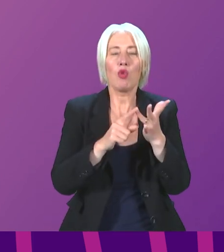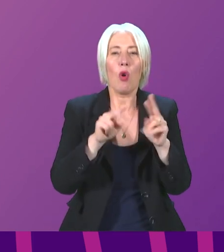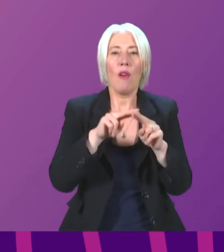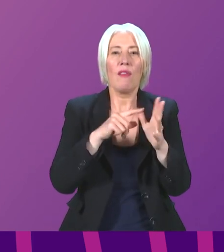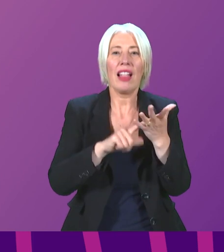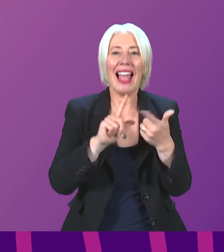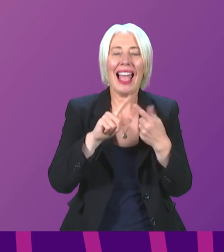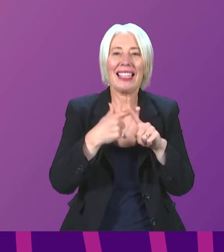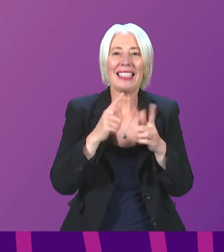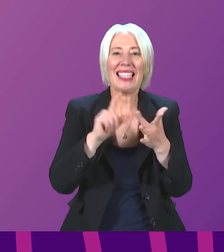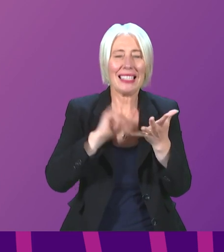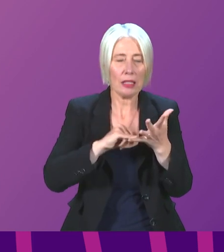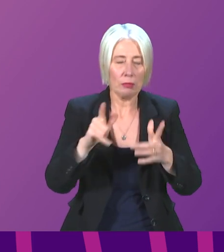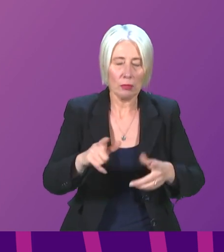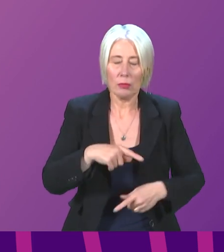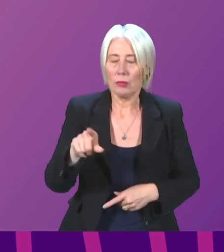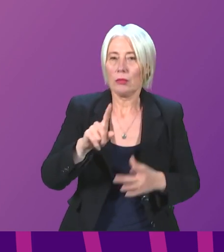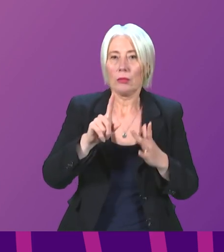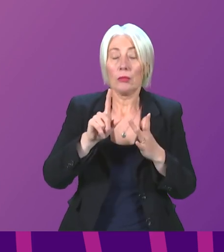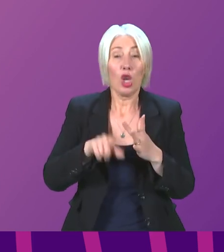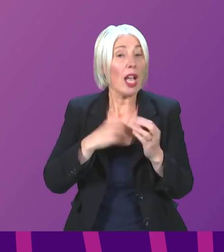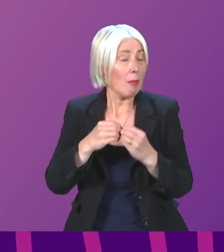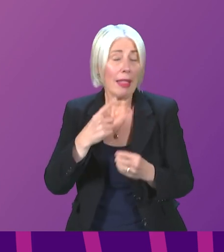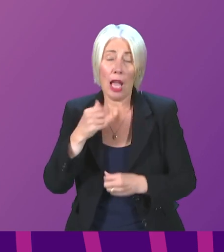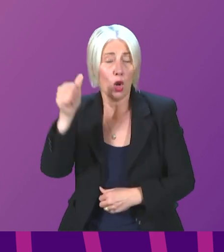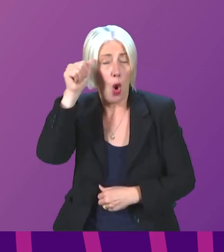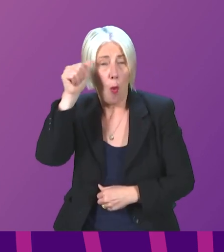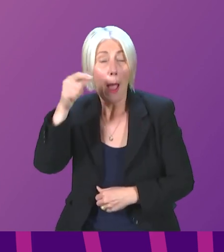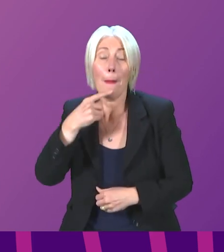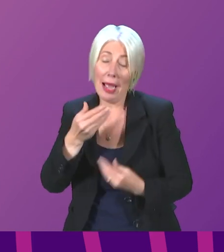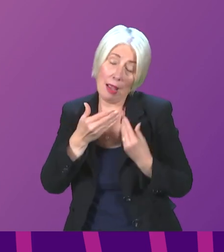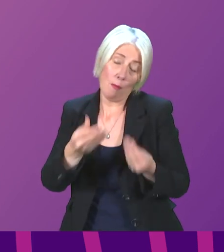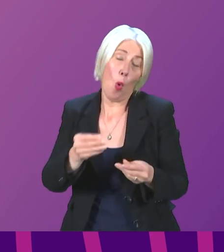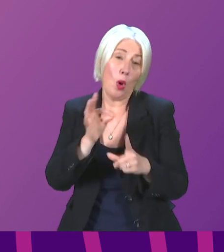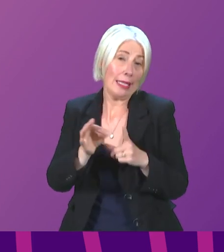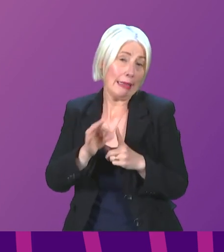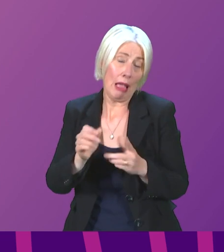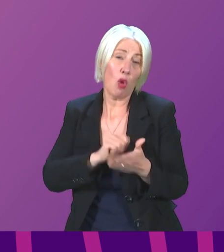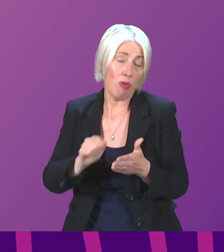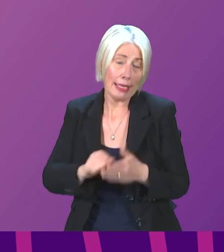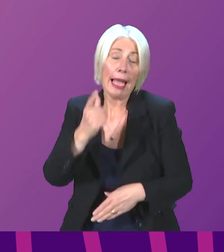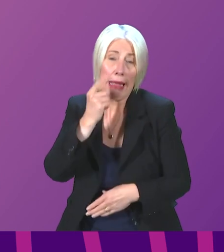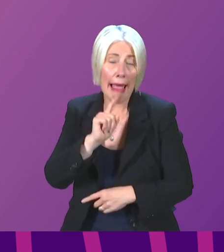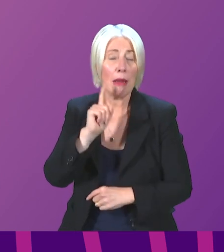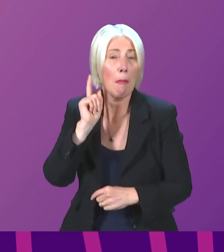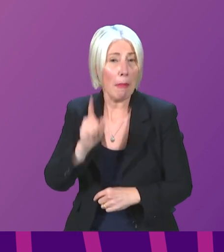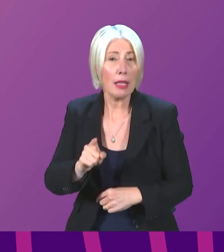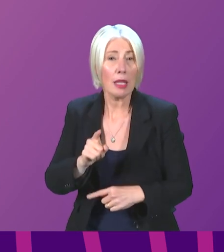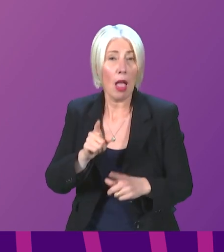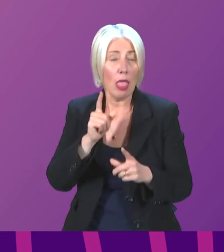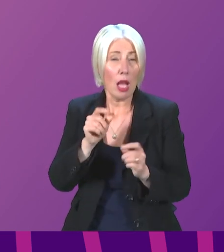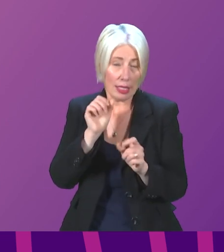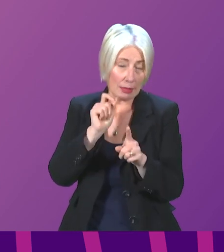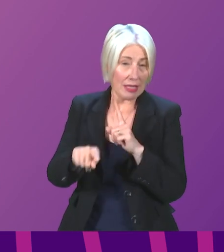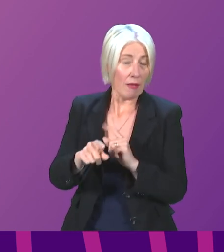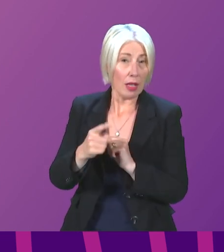I think Jackie Bailey will be aware, but I am happy to give her more detail in writing, that there is a particular prophylaxis,